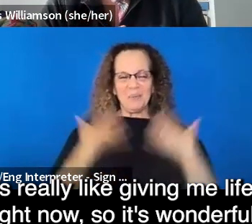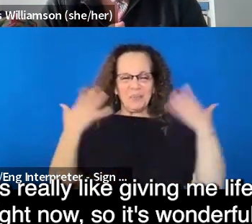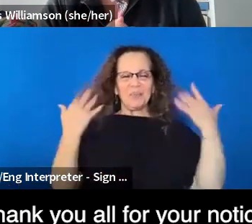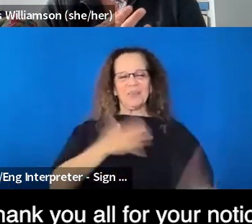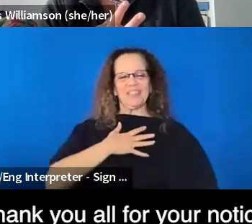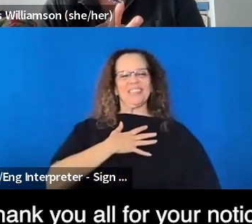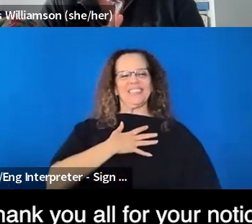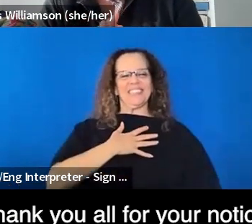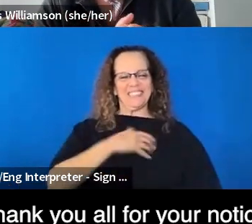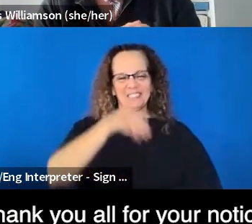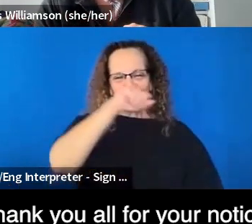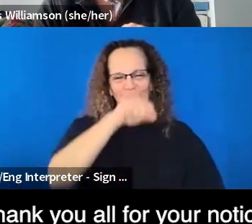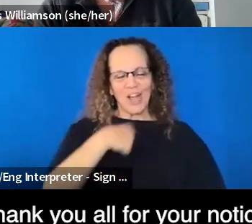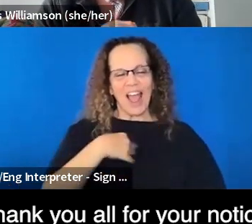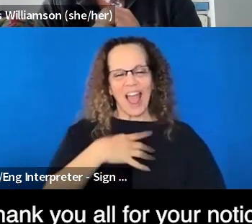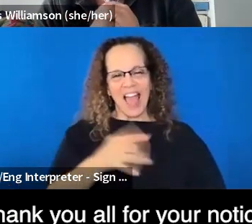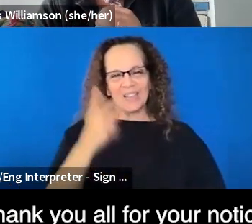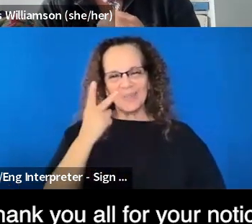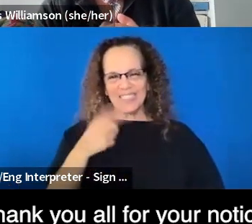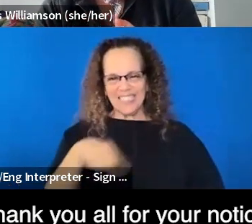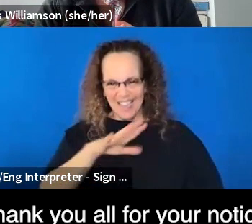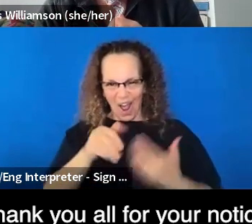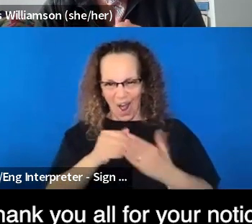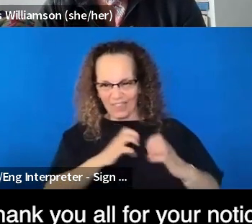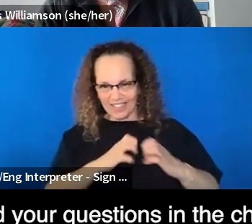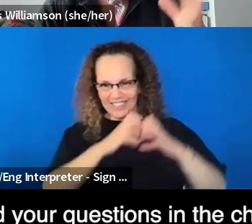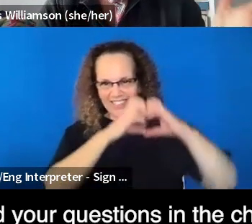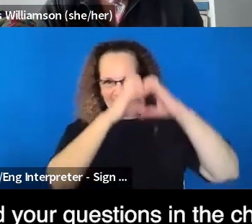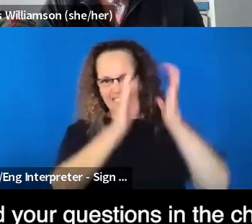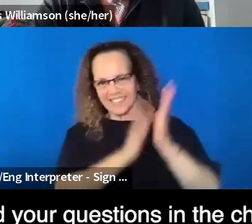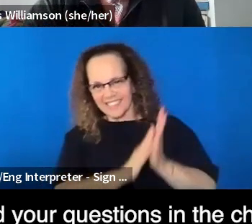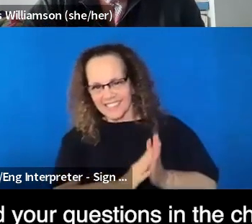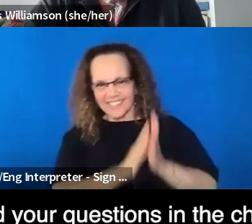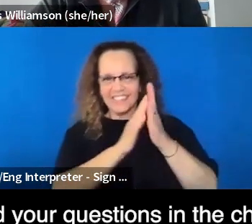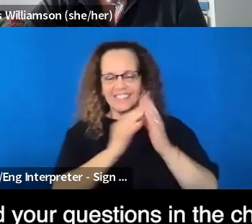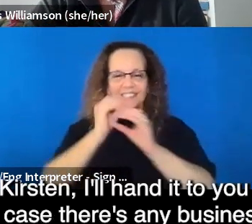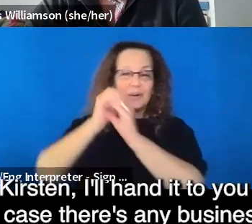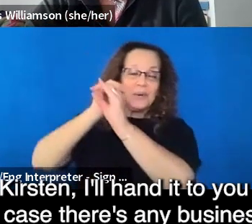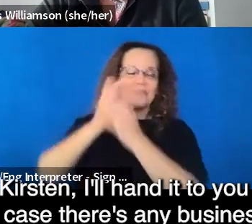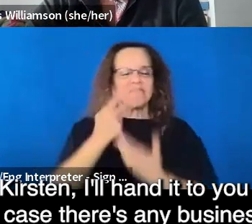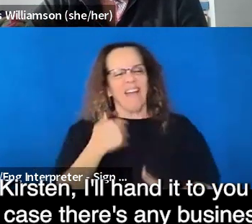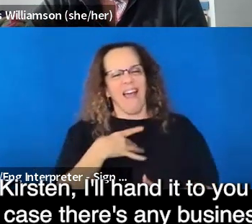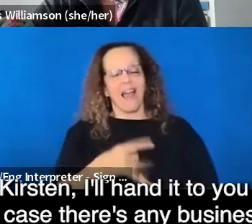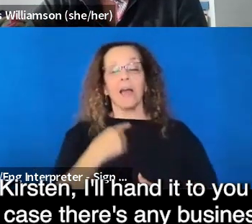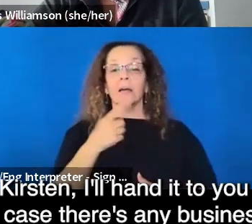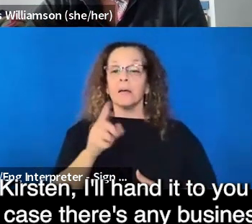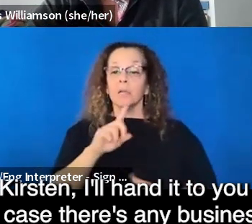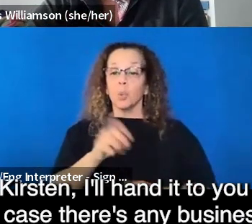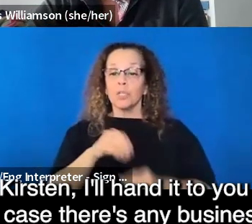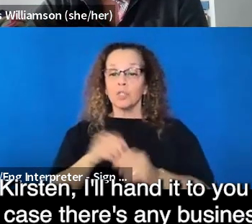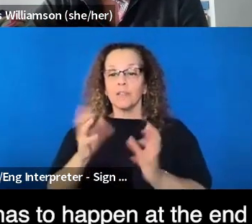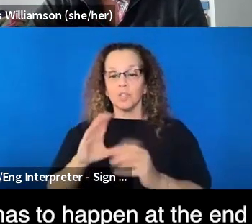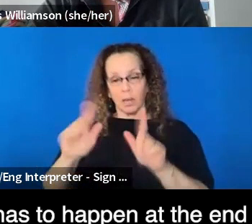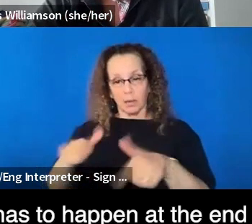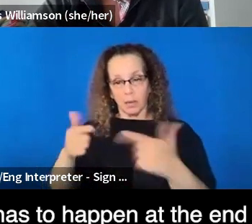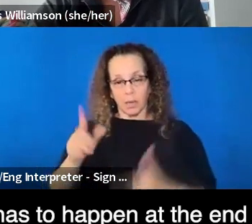So it's wonderful. Thank you all for your not your, your noticed, um, and your questions in the chat. Um, Kirsten, I'll hand it to you in case there's